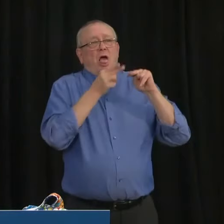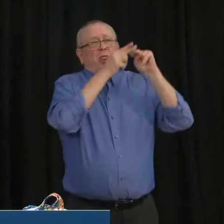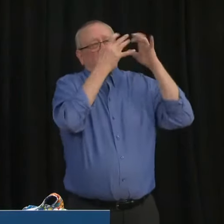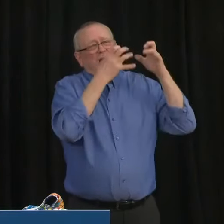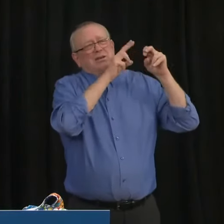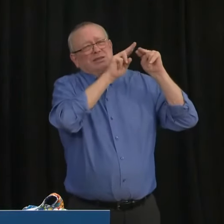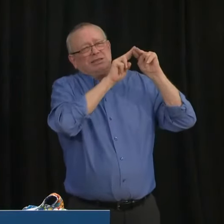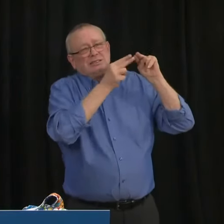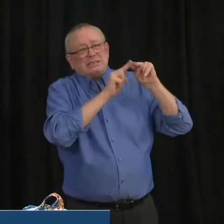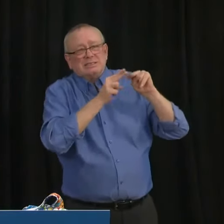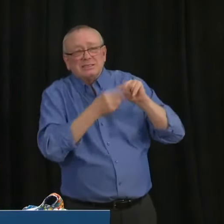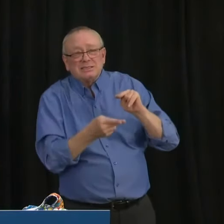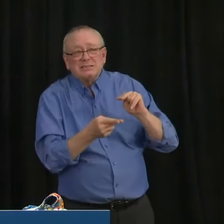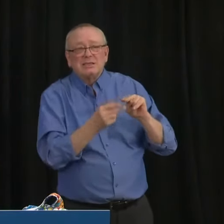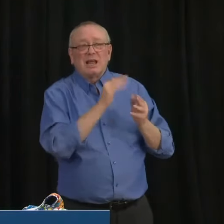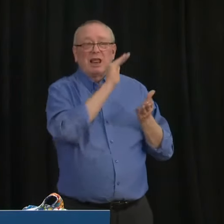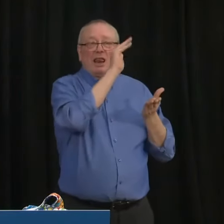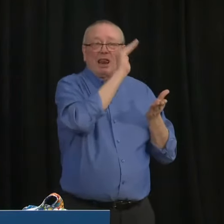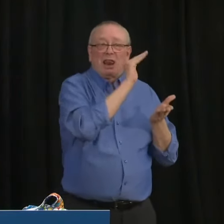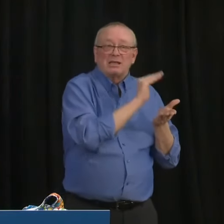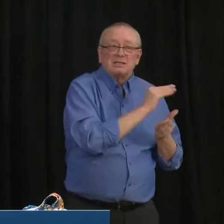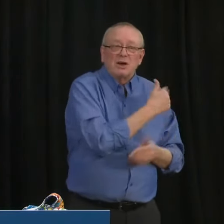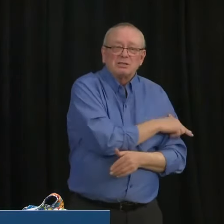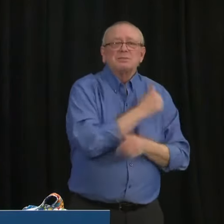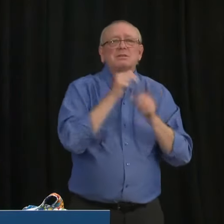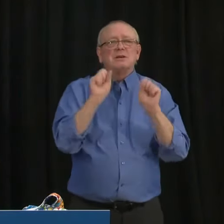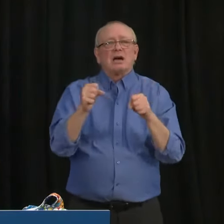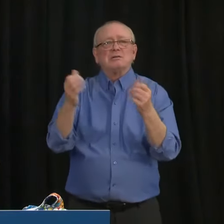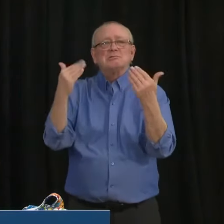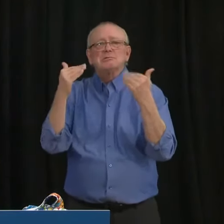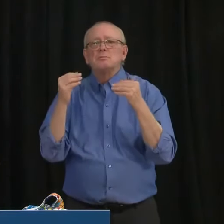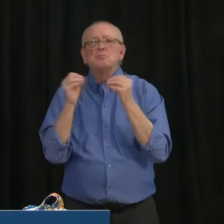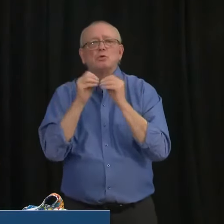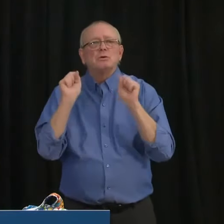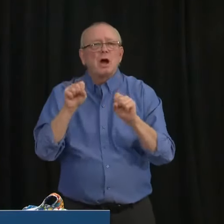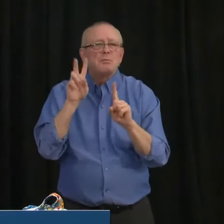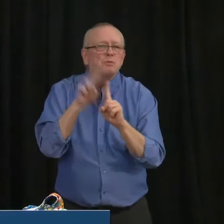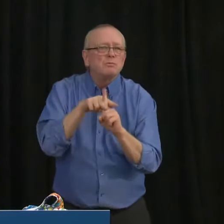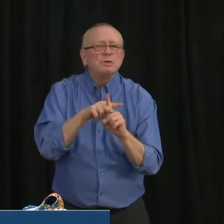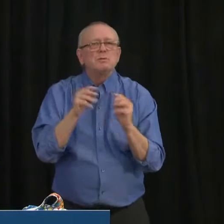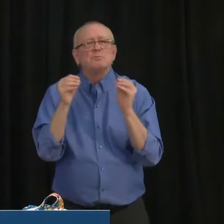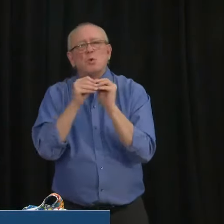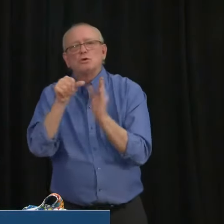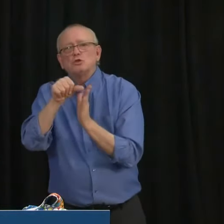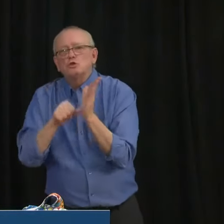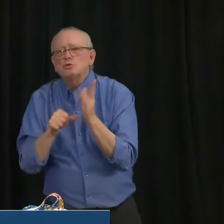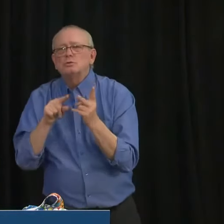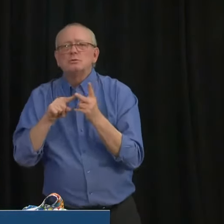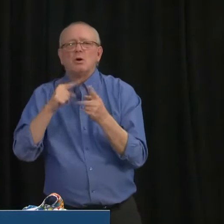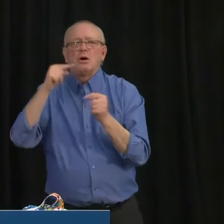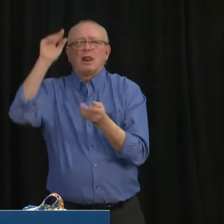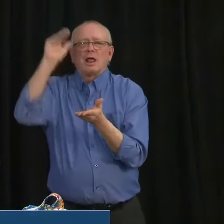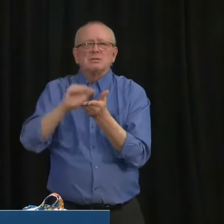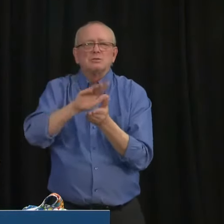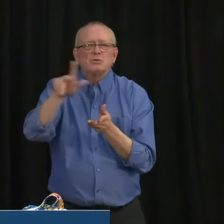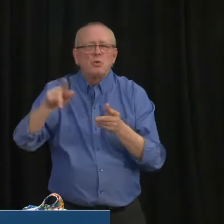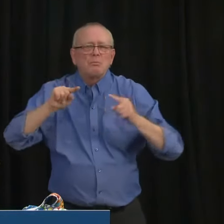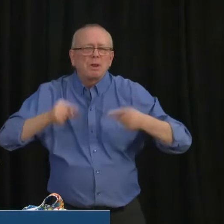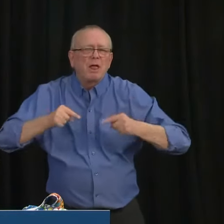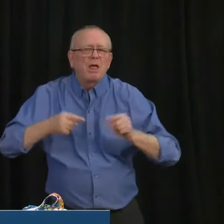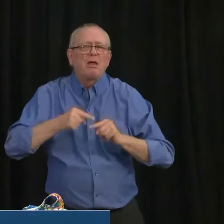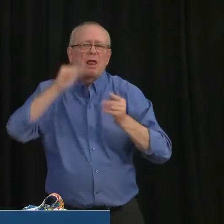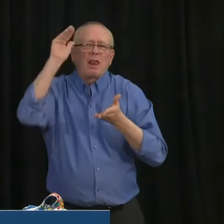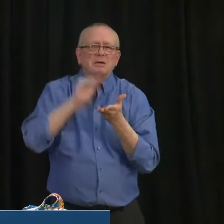care, the sooner we can rebook the surgeries that will mean an end to pain and suffering for other Albertans. We must take